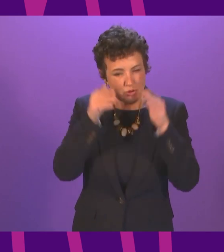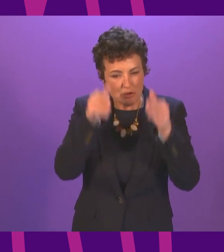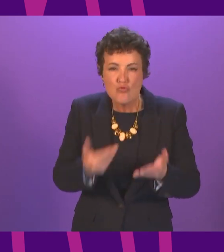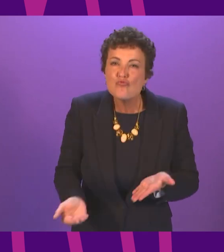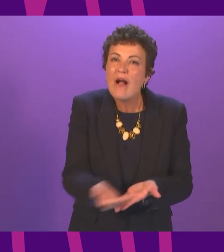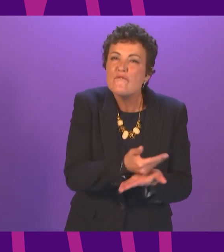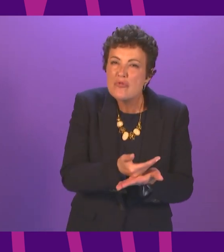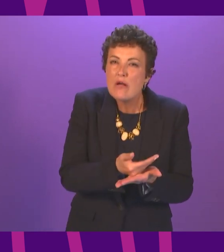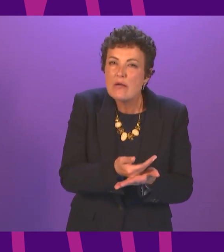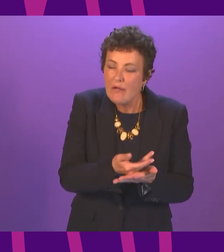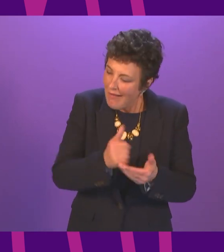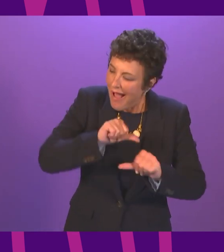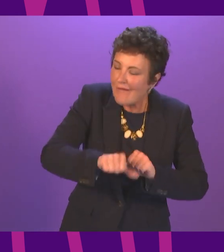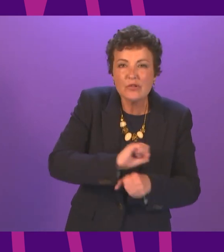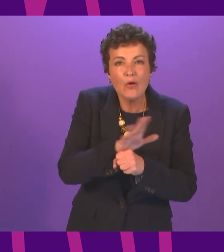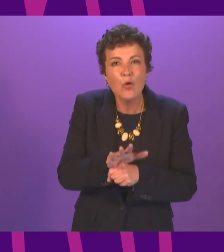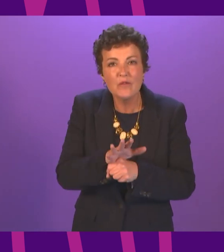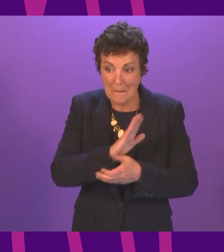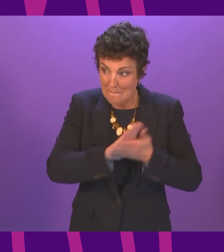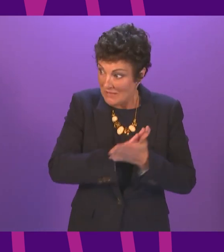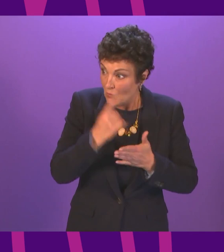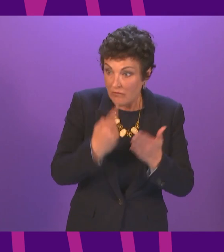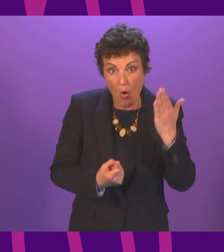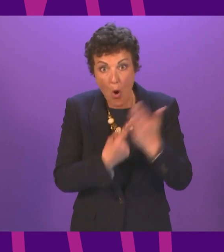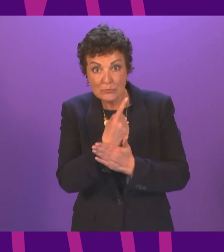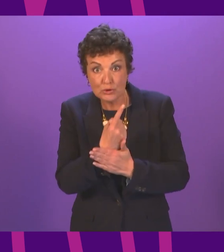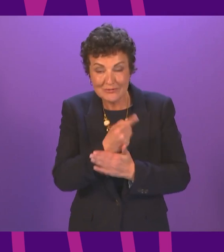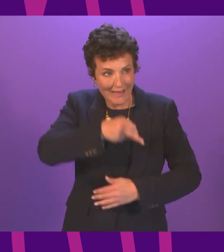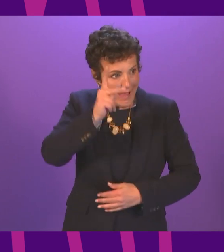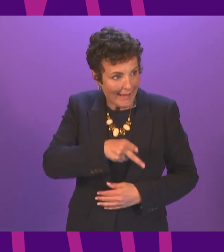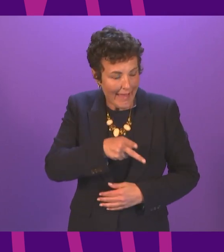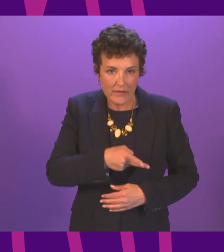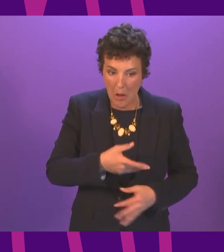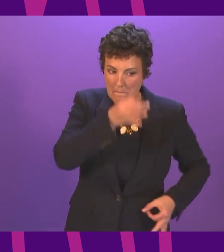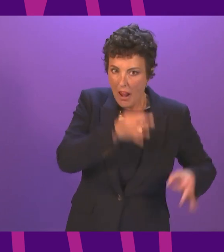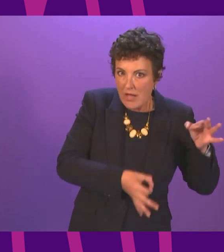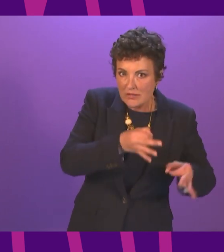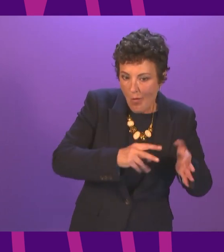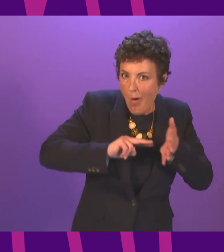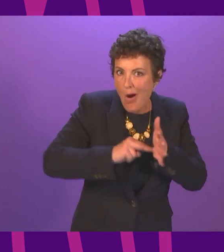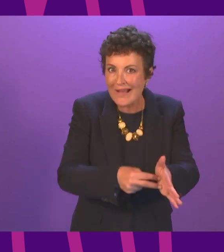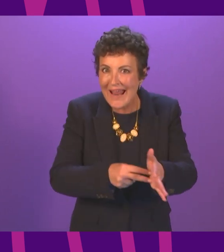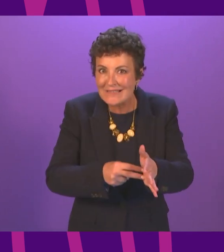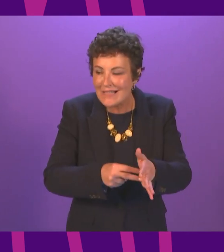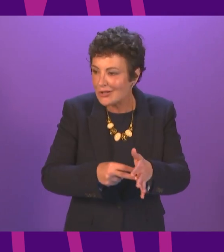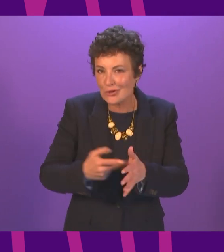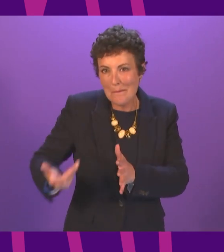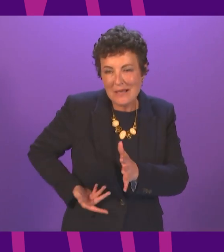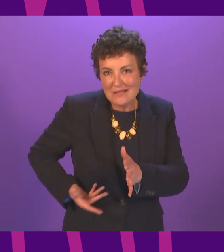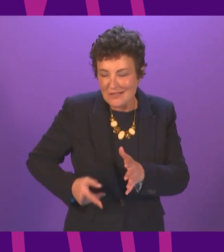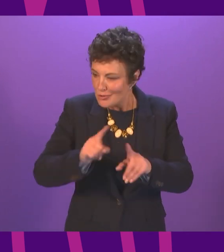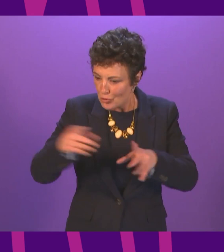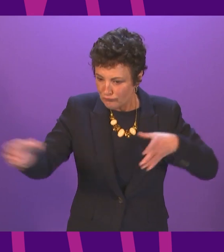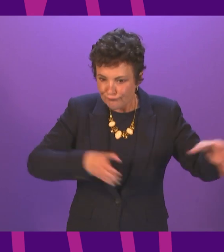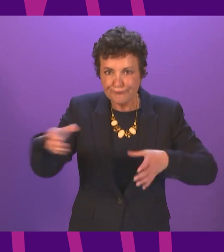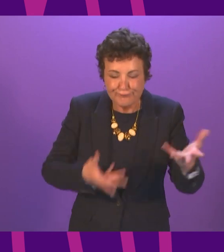to come together again across organisational, sectoral and political boundaries to work with the communities we serve to